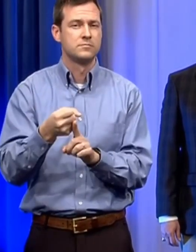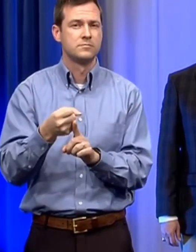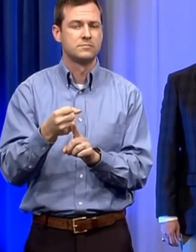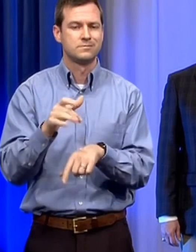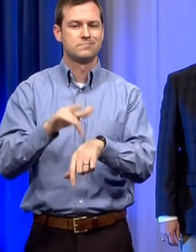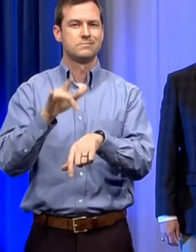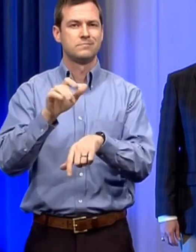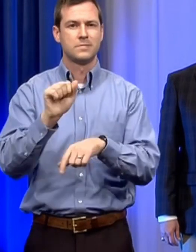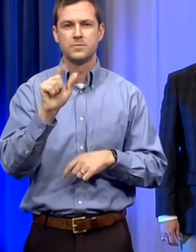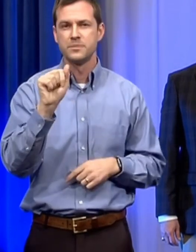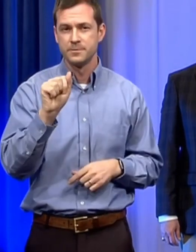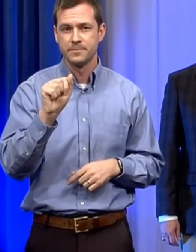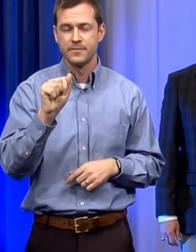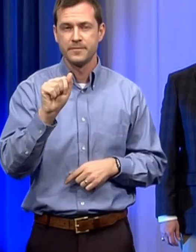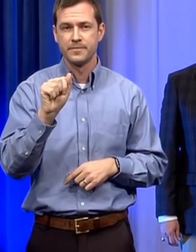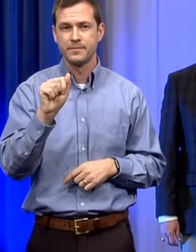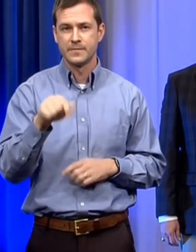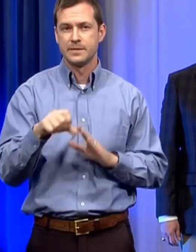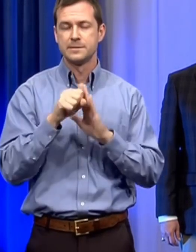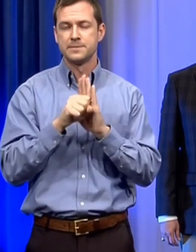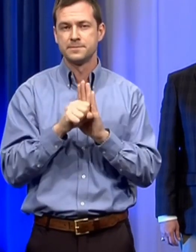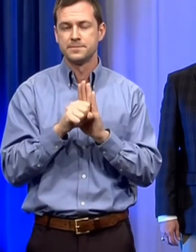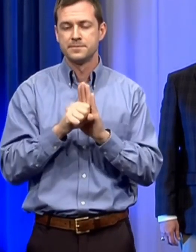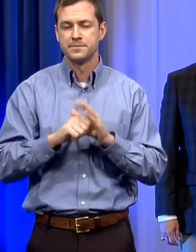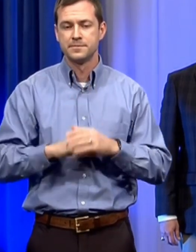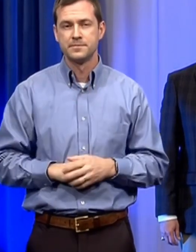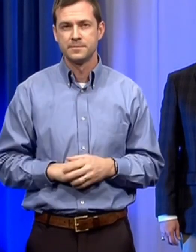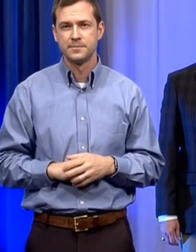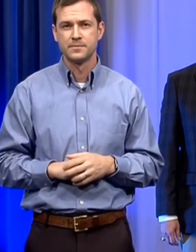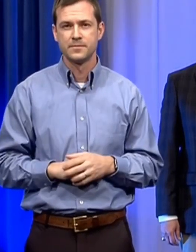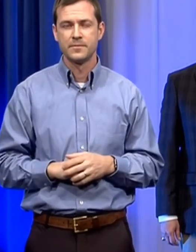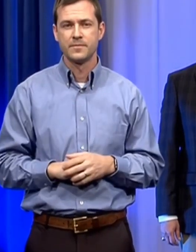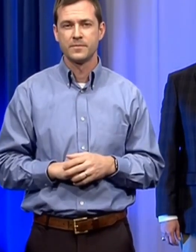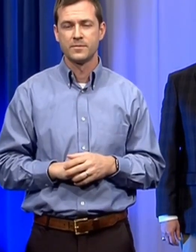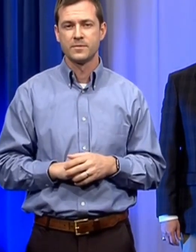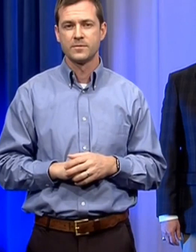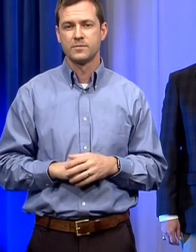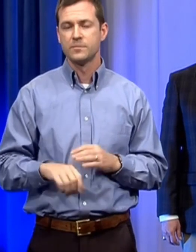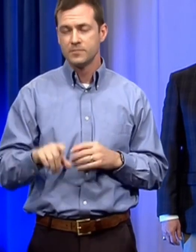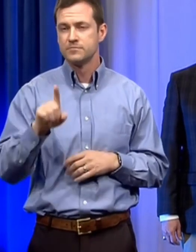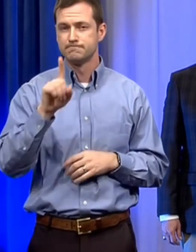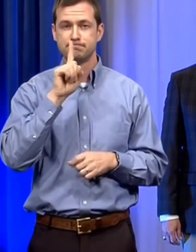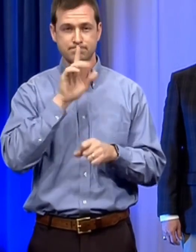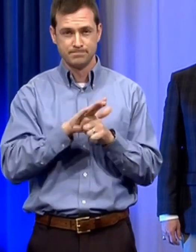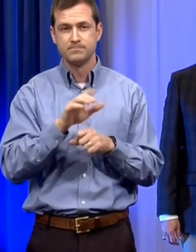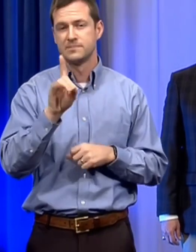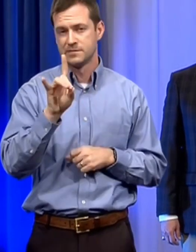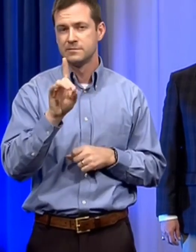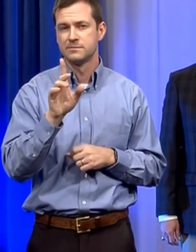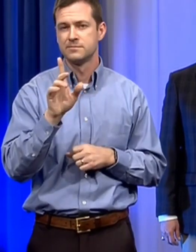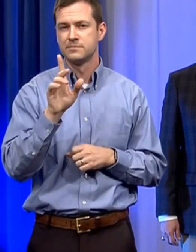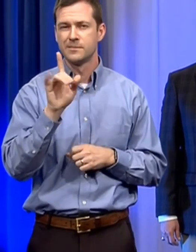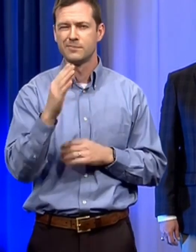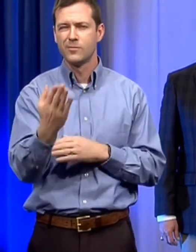would eventually reach our state our first case of confirmed case was announced